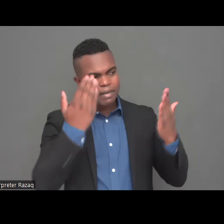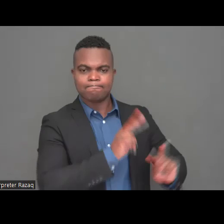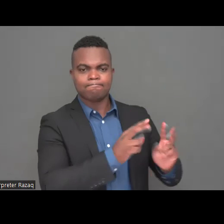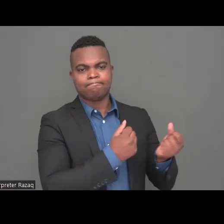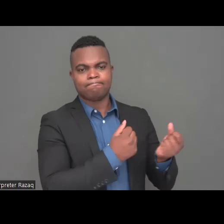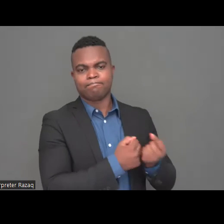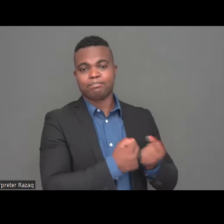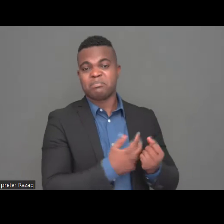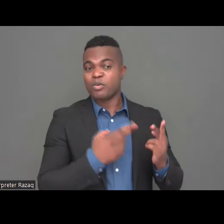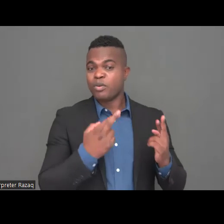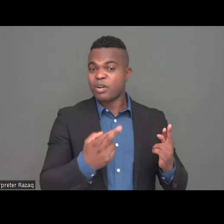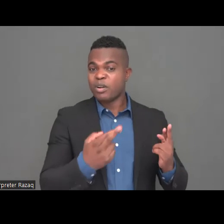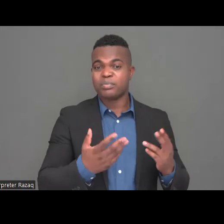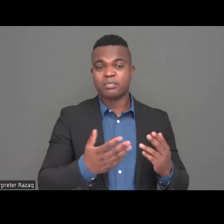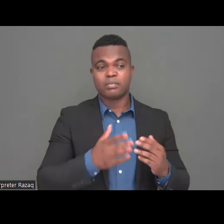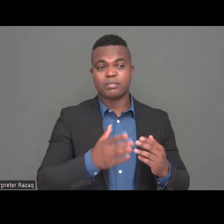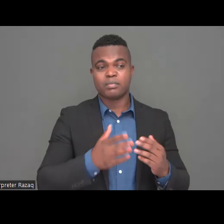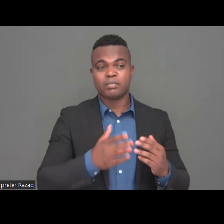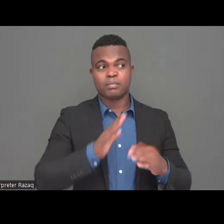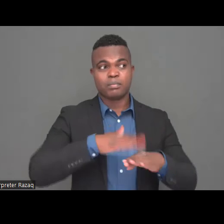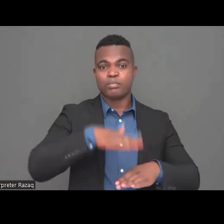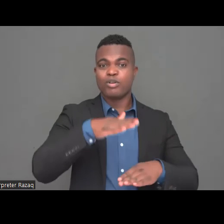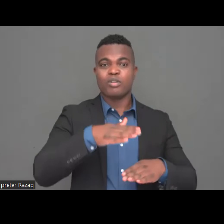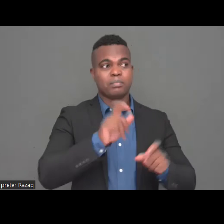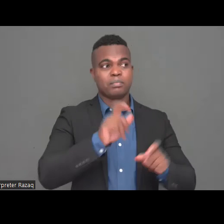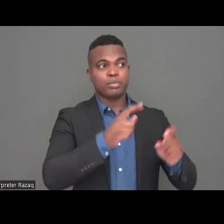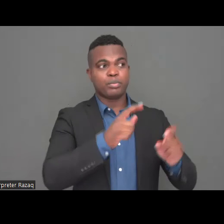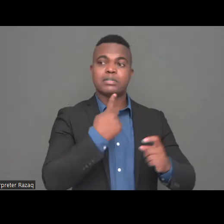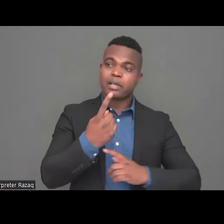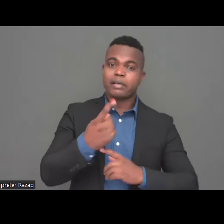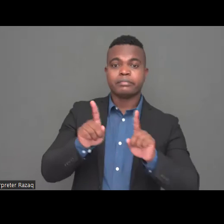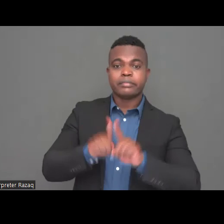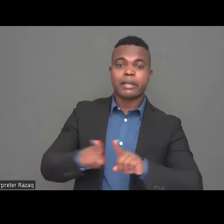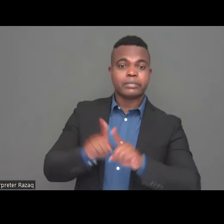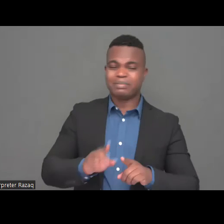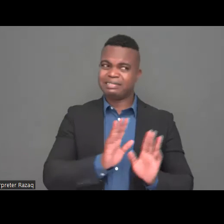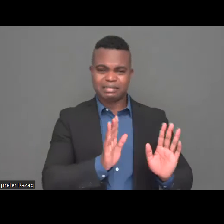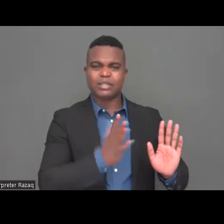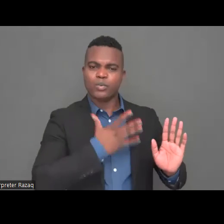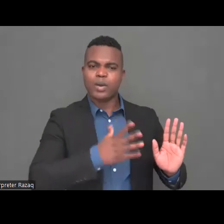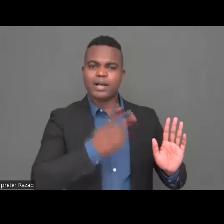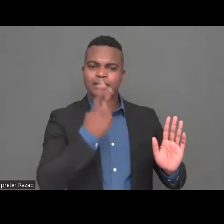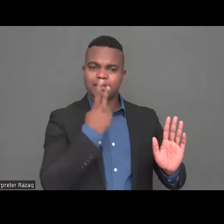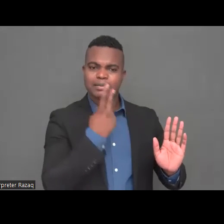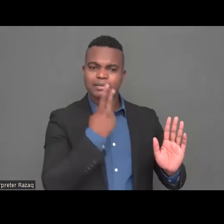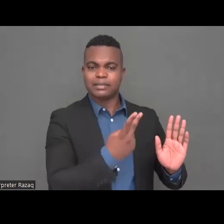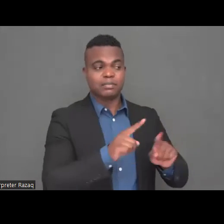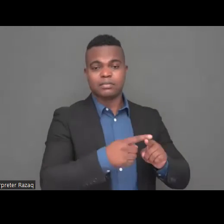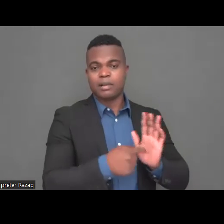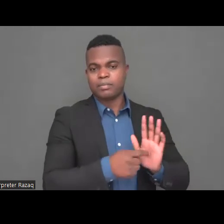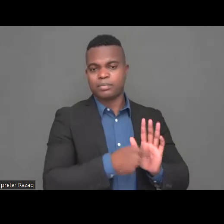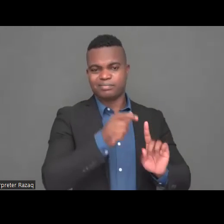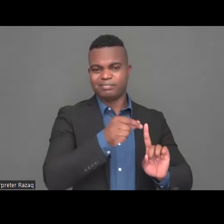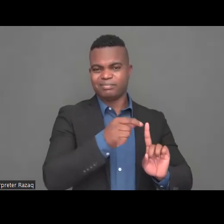palsy who had his grave in the garden because that is just devastating and that should not be a story told in a European